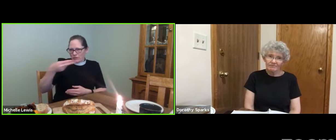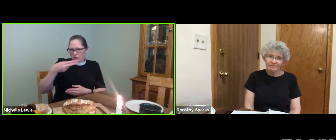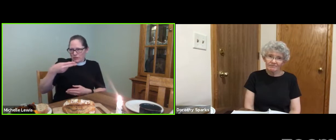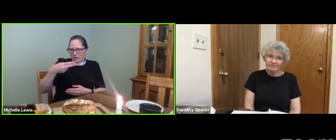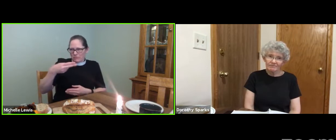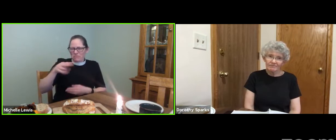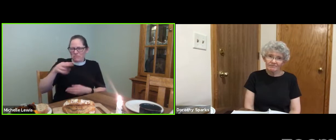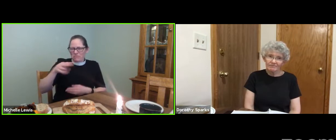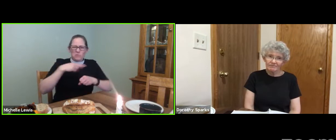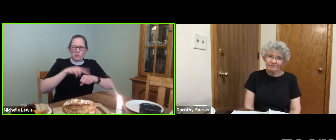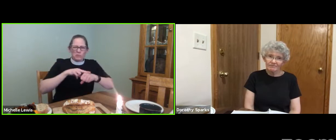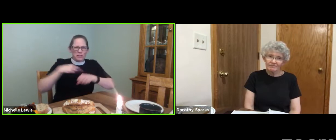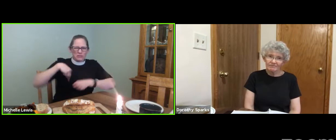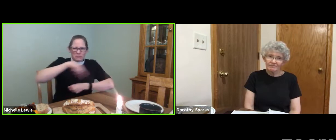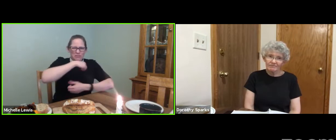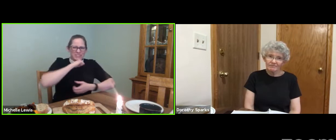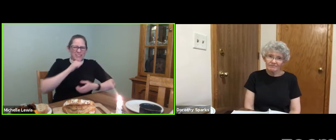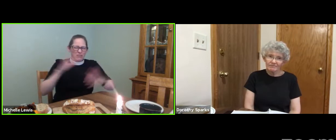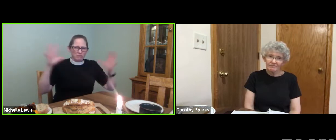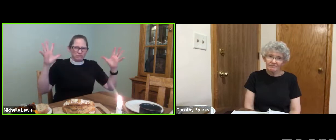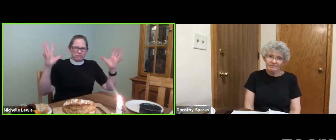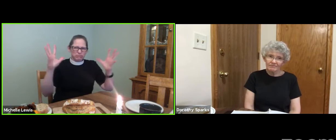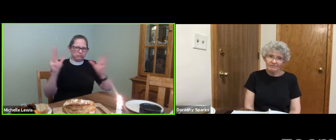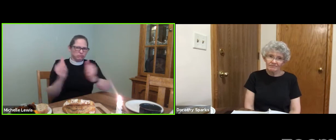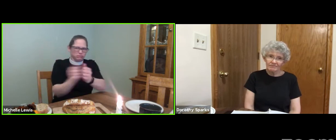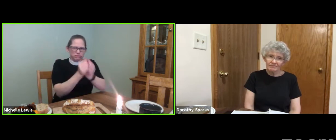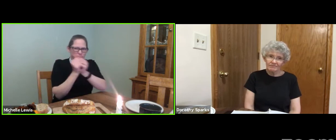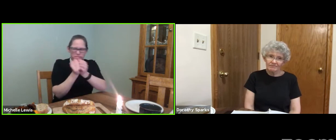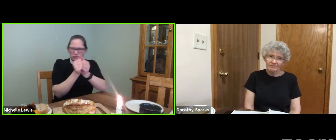Holy Thursday is also called Maundy Thursday.